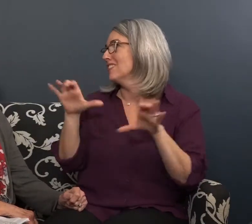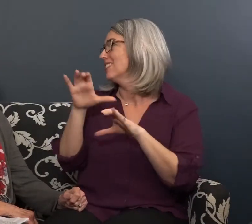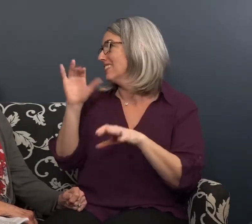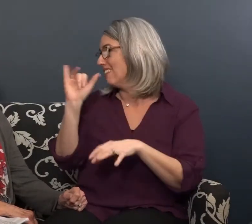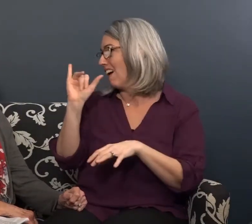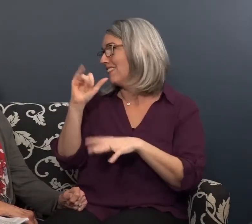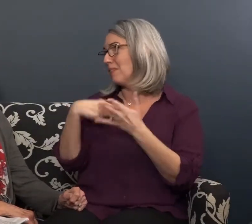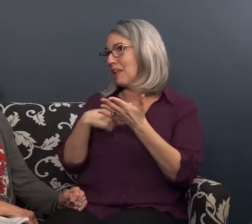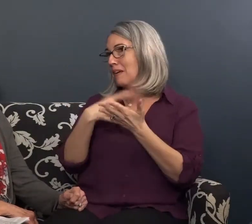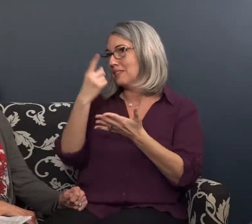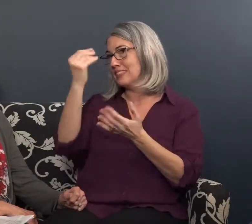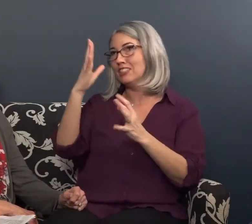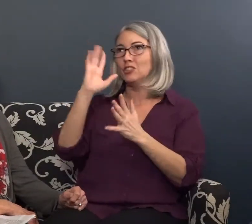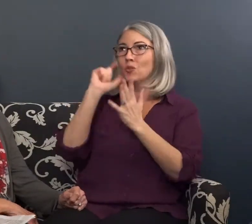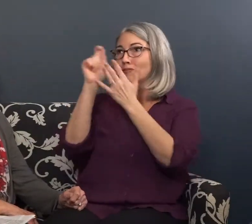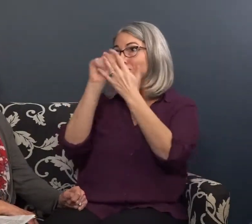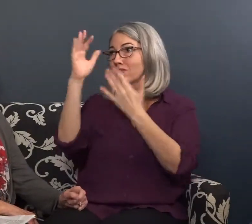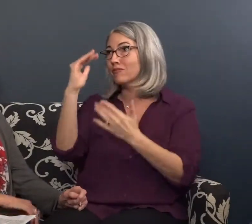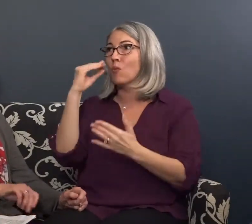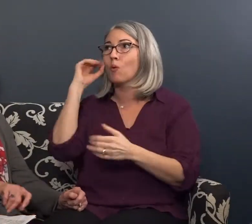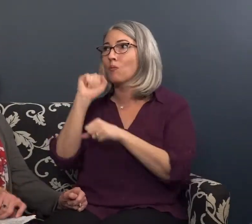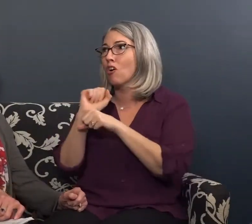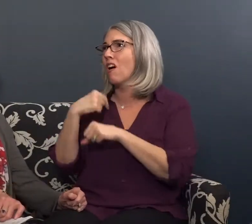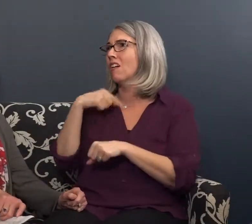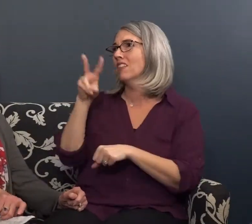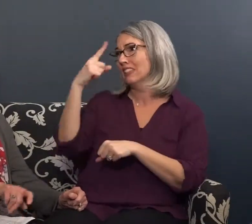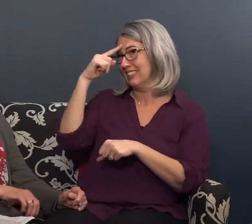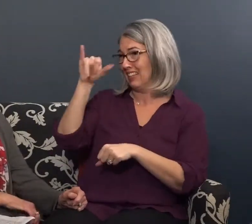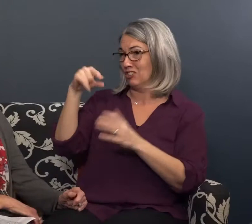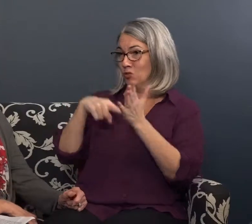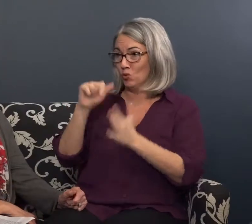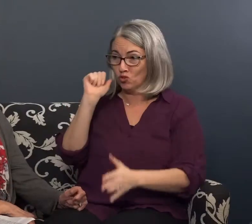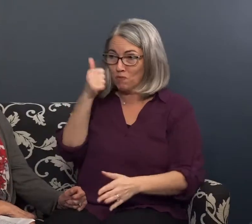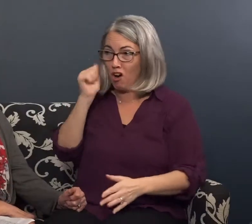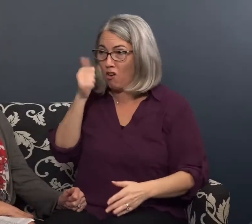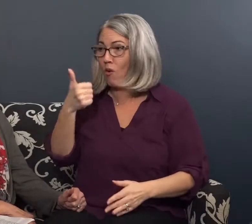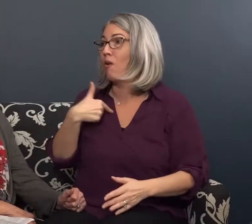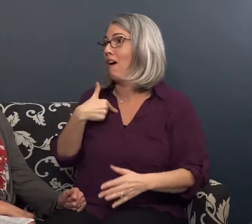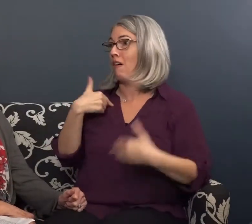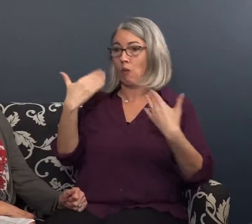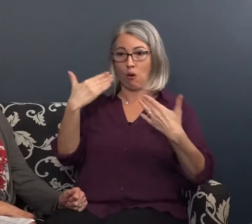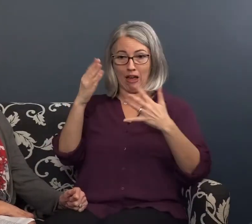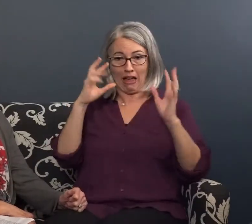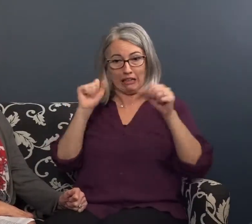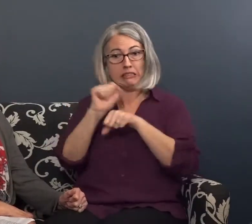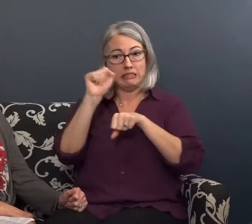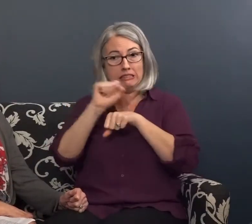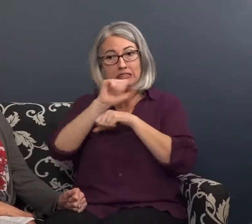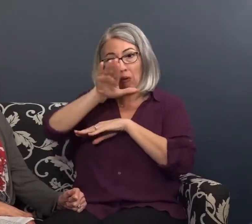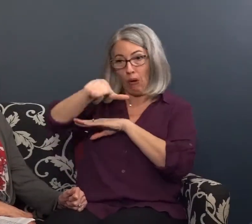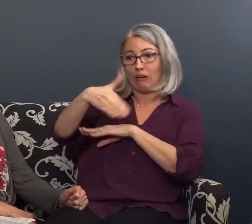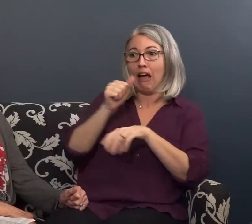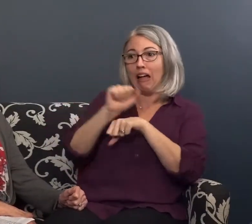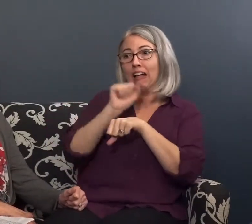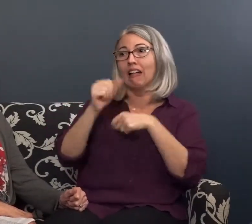up to speed with the academics I remember having to do lots of homework